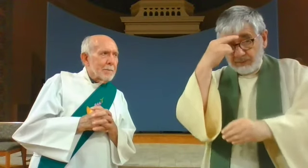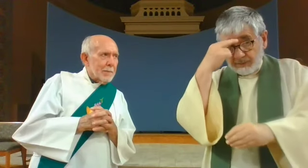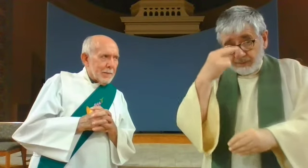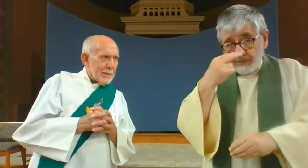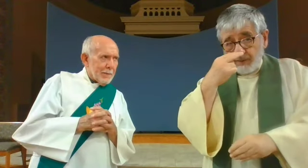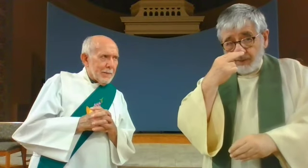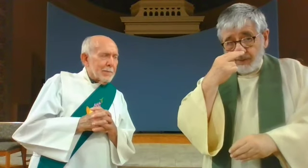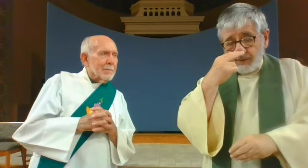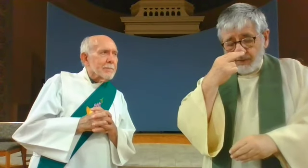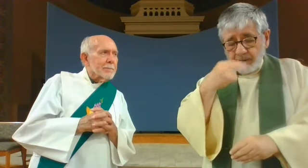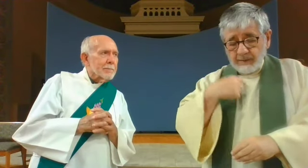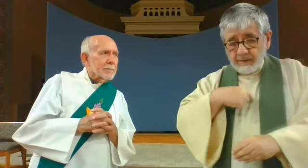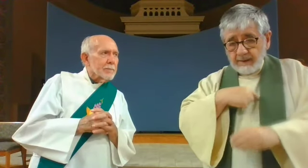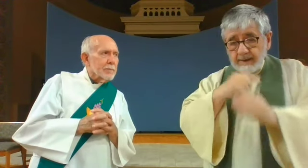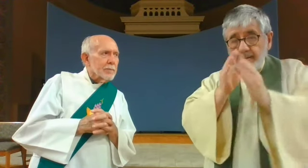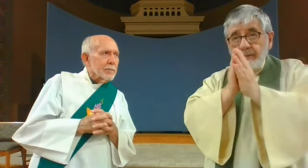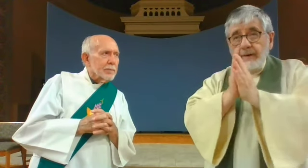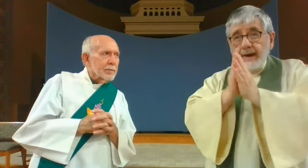with the Pope we pray